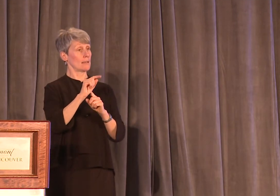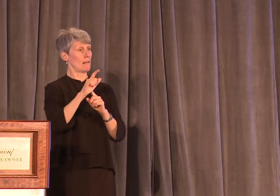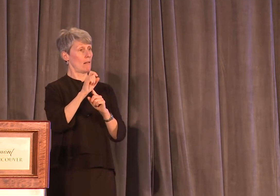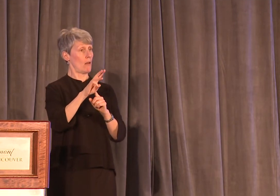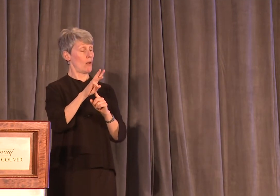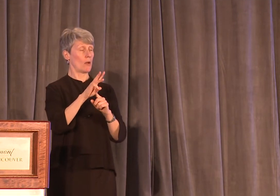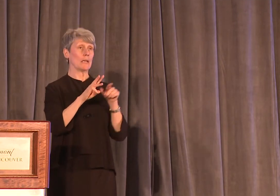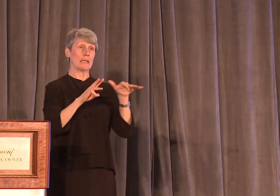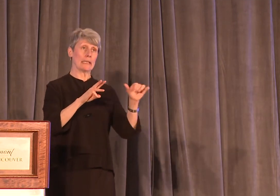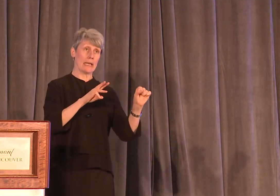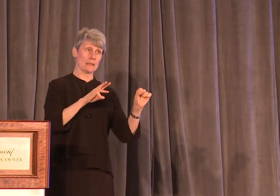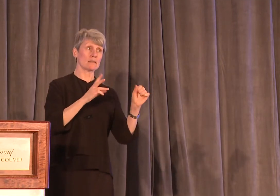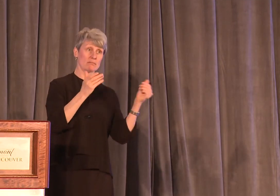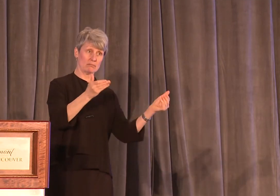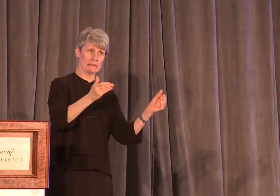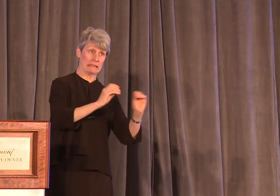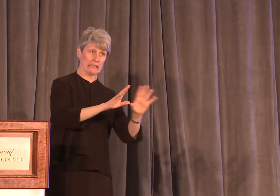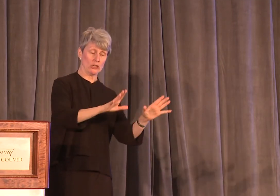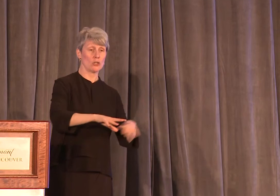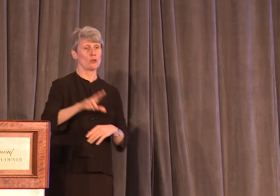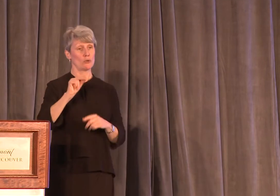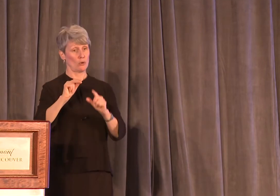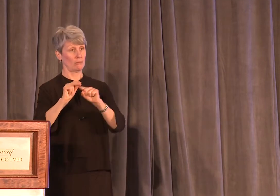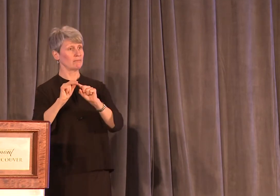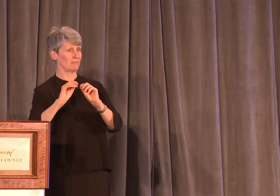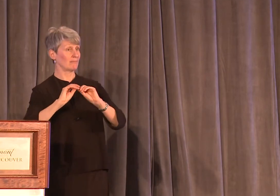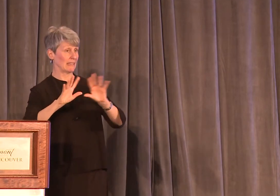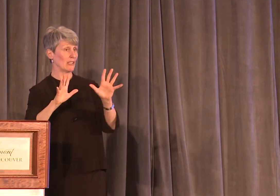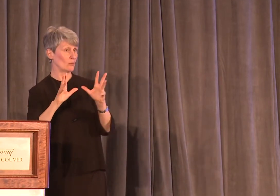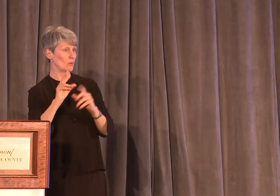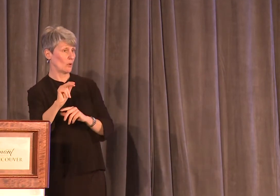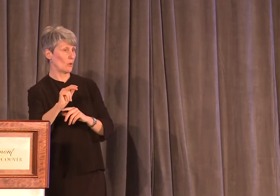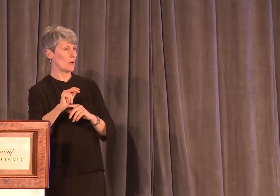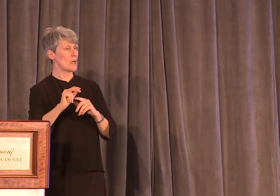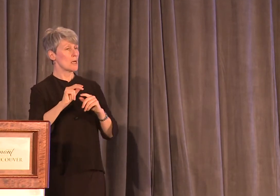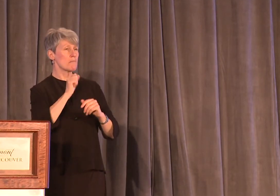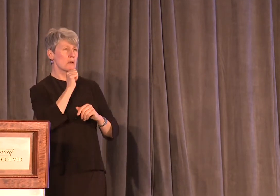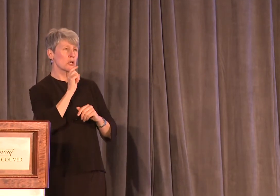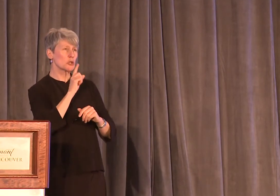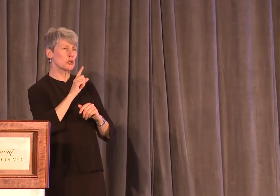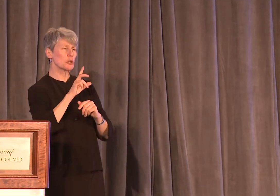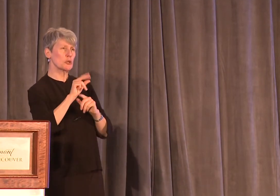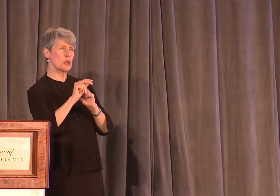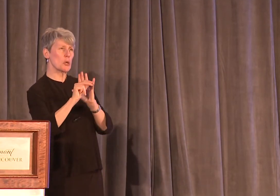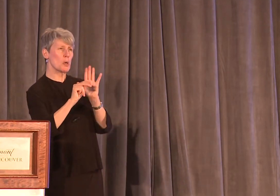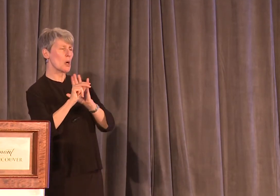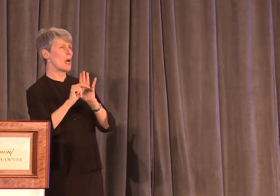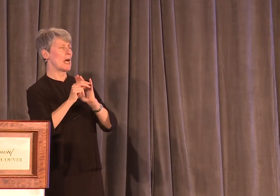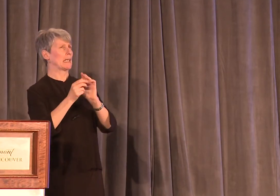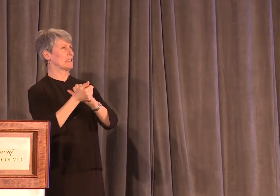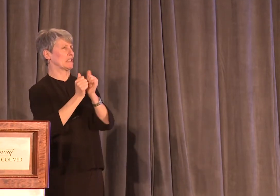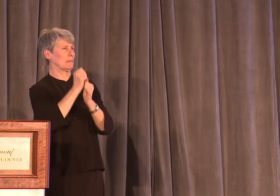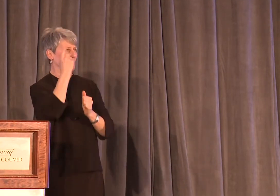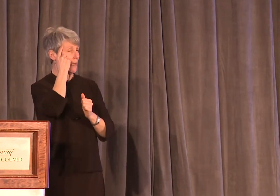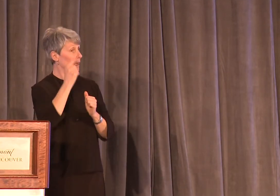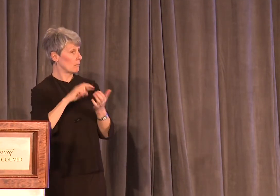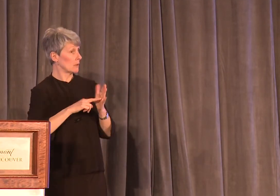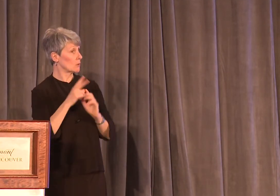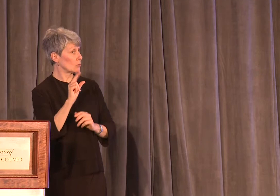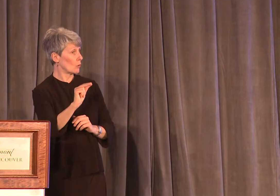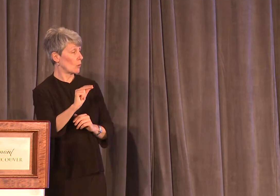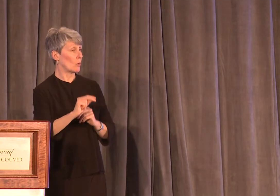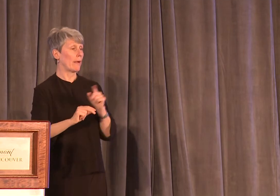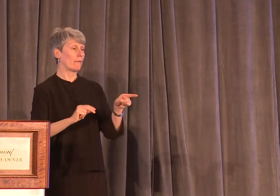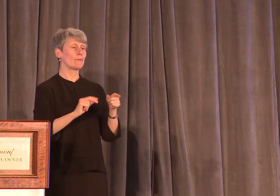Yes means yes and no means no and I'm not sure means no and I've changed my mind means no and that someone getting drunk with their